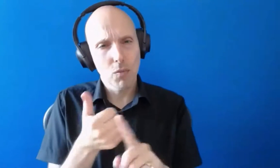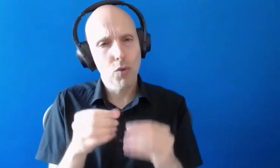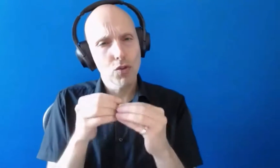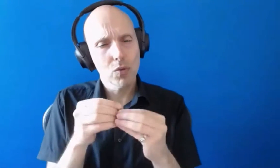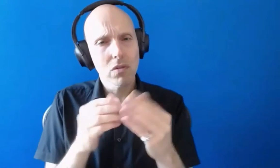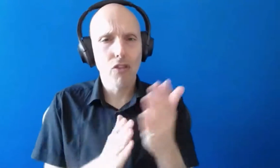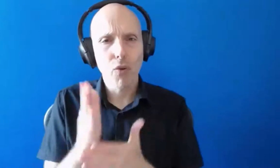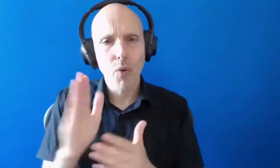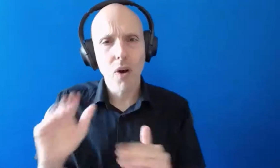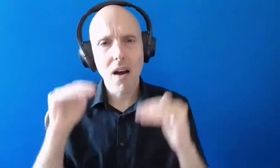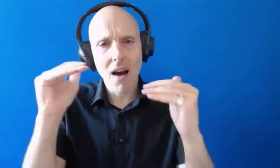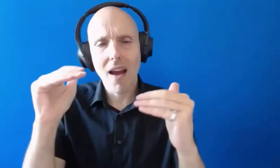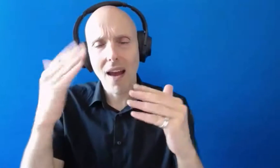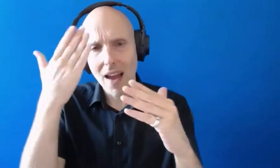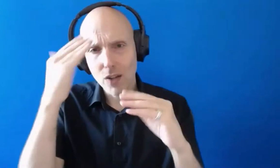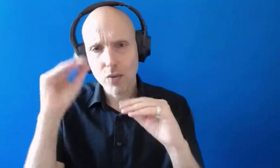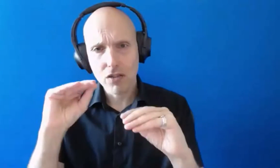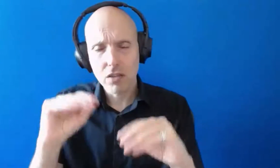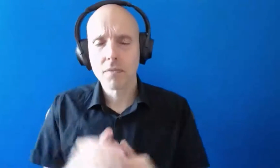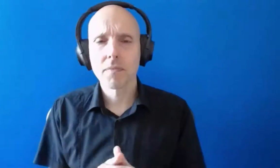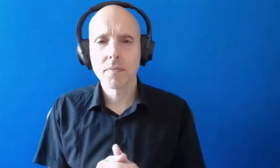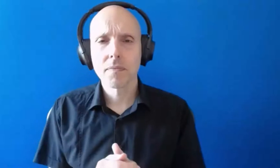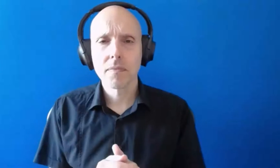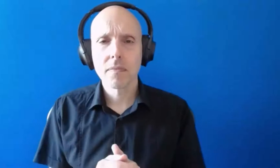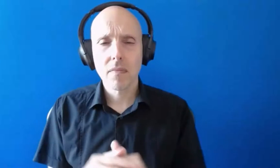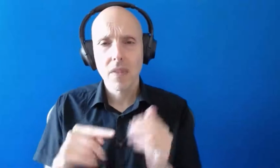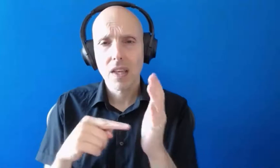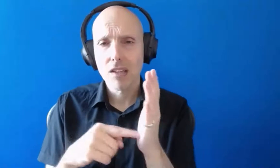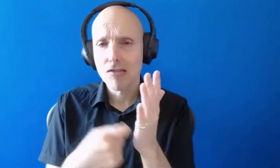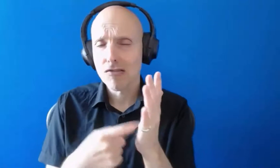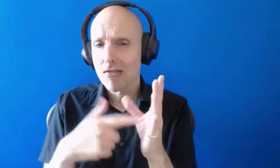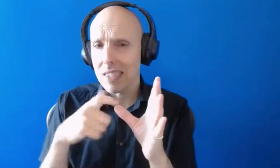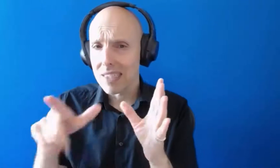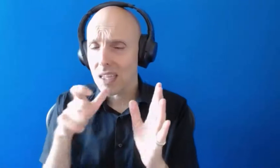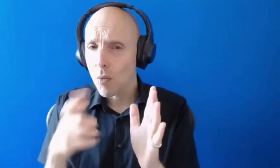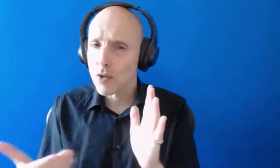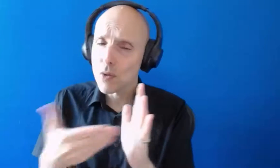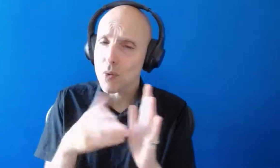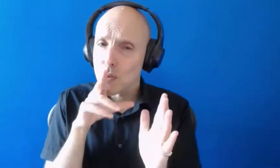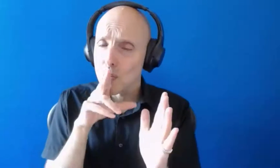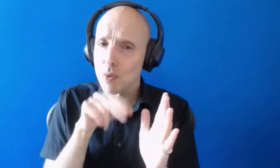higher education and I don't know if Tracy uh don't know if her mic's working I don't she wants to just say a few words